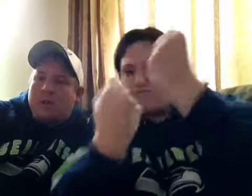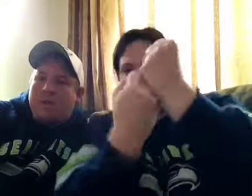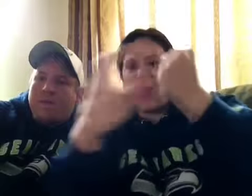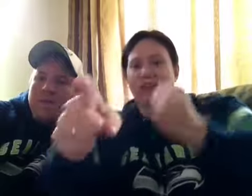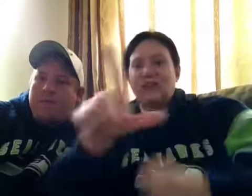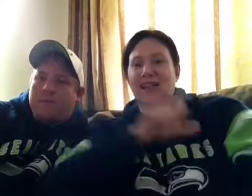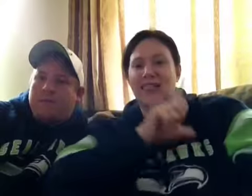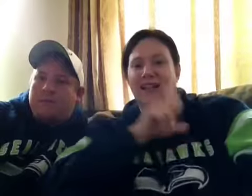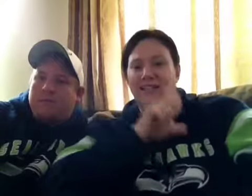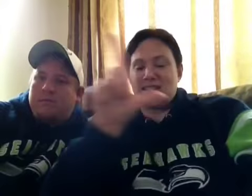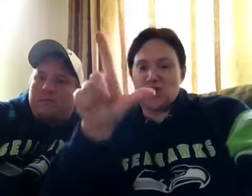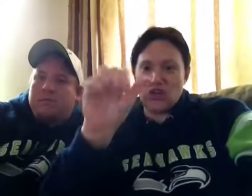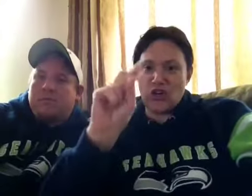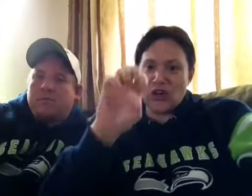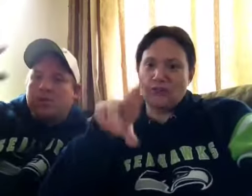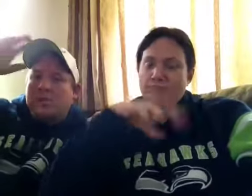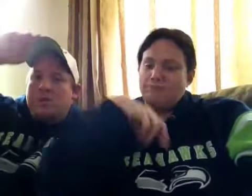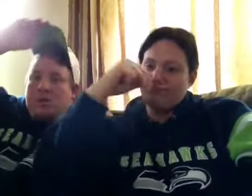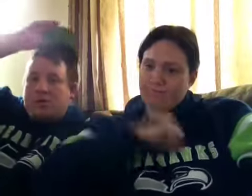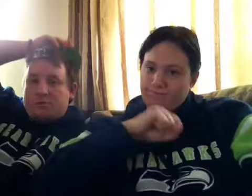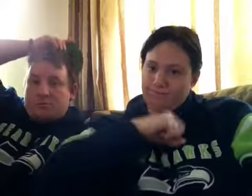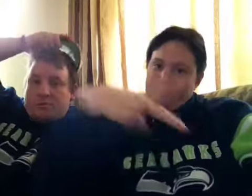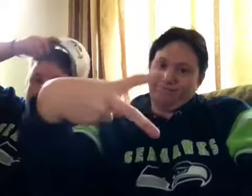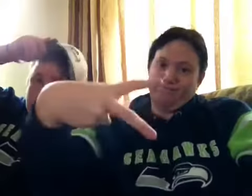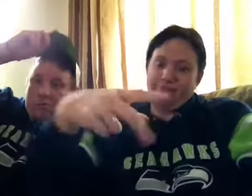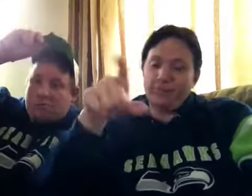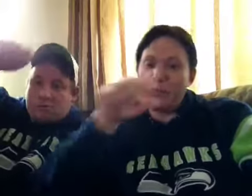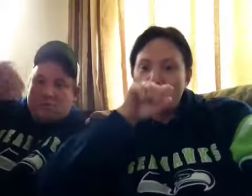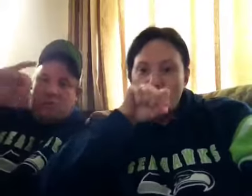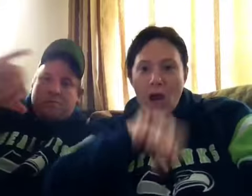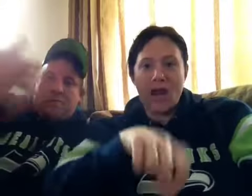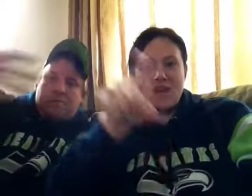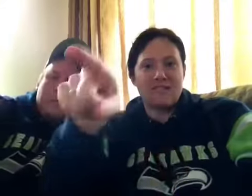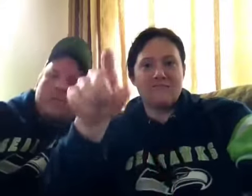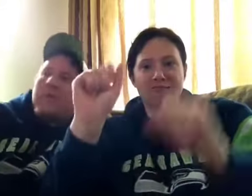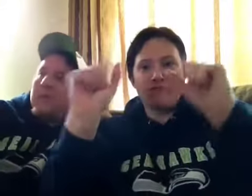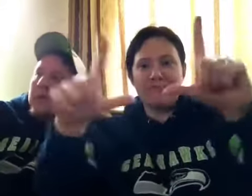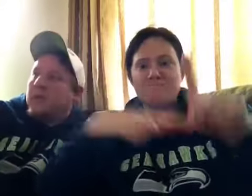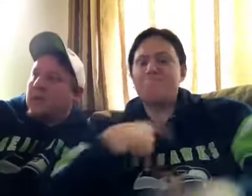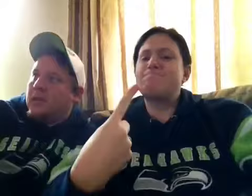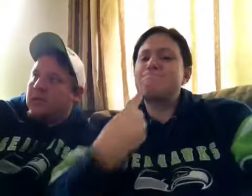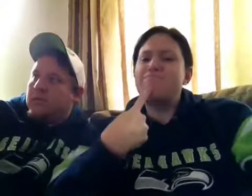Is there a coming? I think they got a lot of things. Look at them, toys for clothes, Mama.